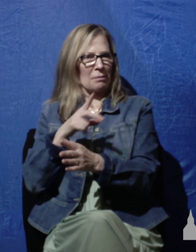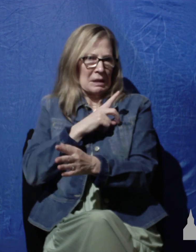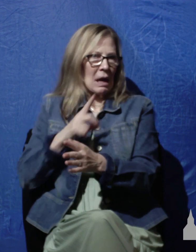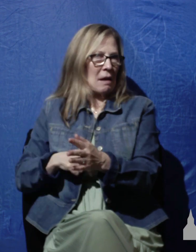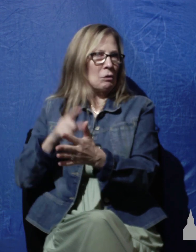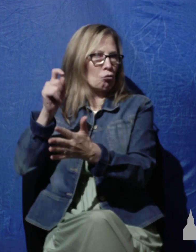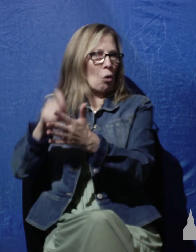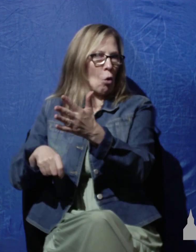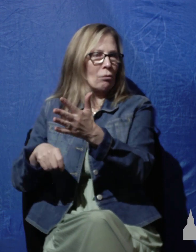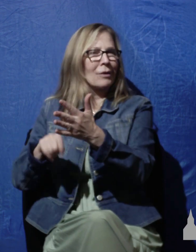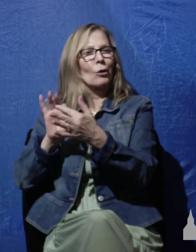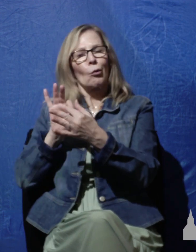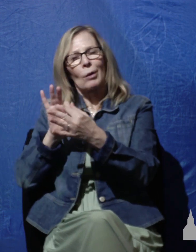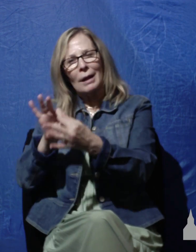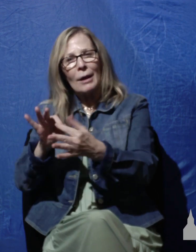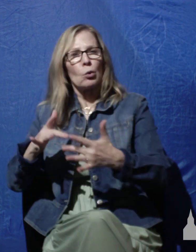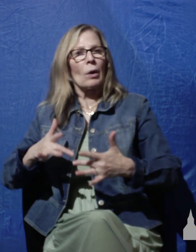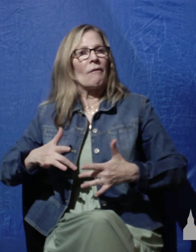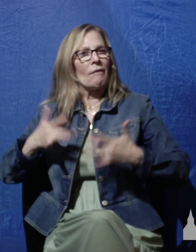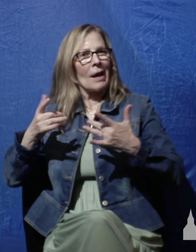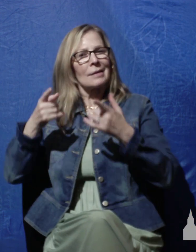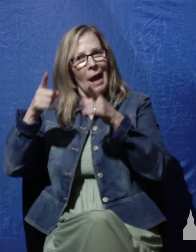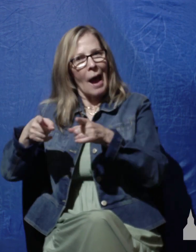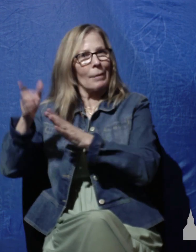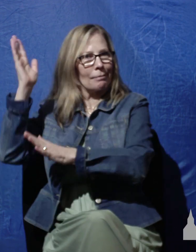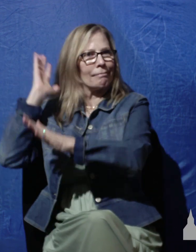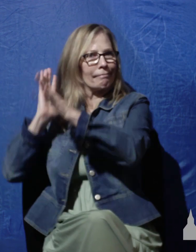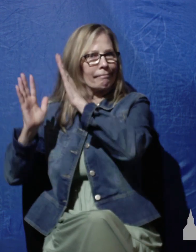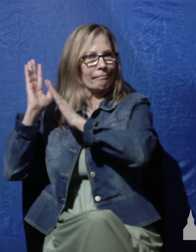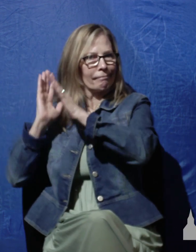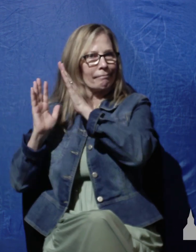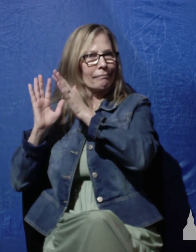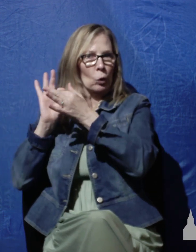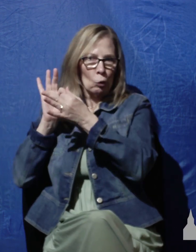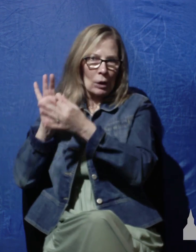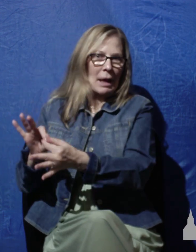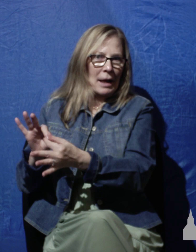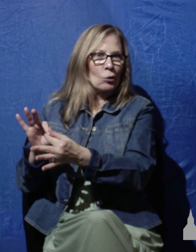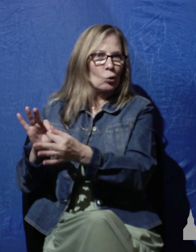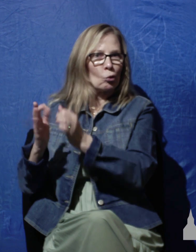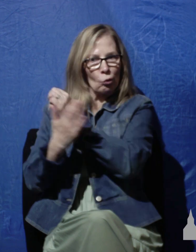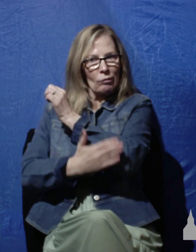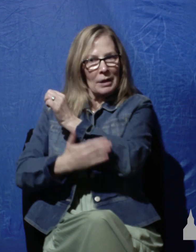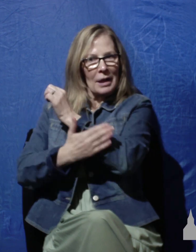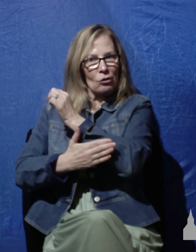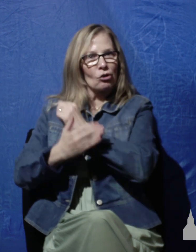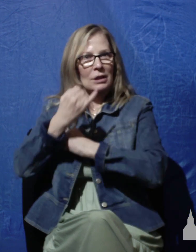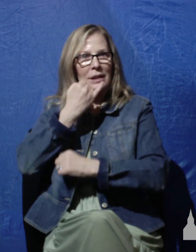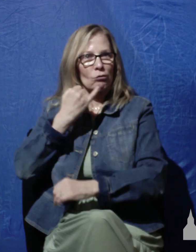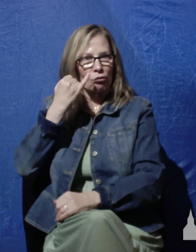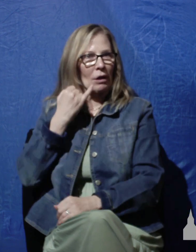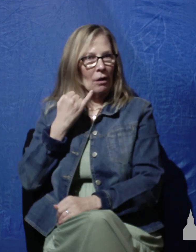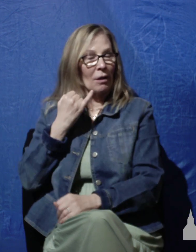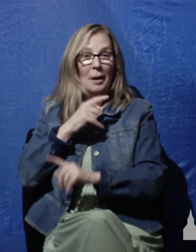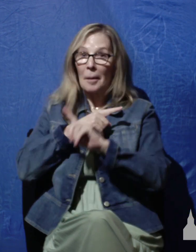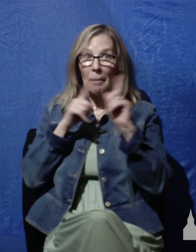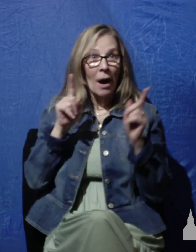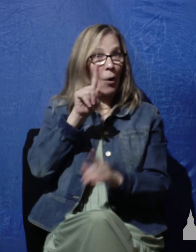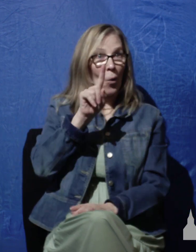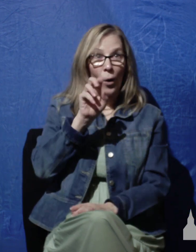which refer to events that took place in his day and related to the nation of Israel, Psalm 103 isn't like